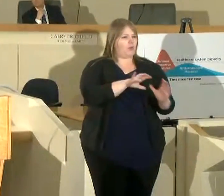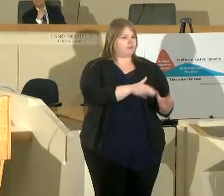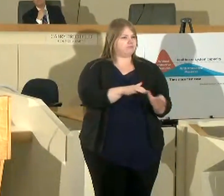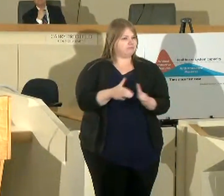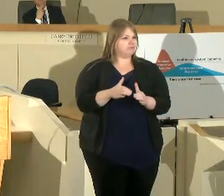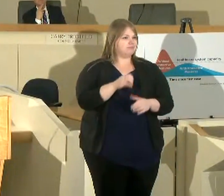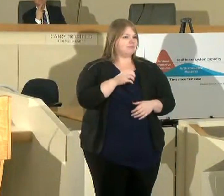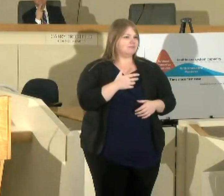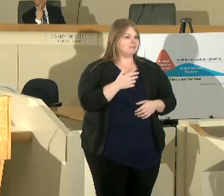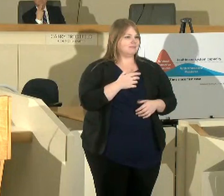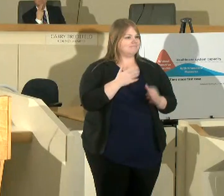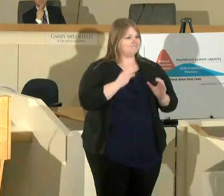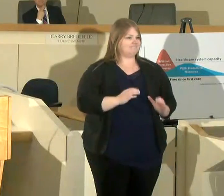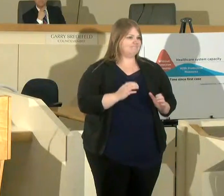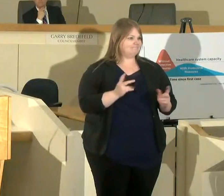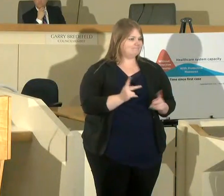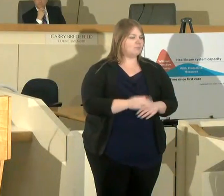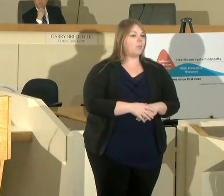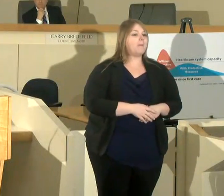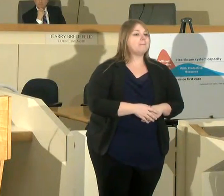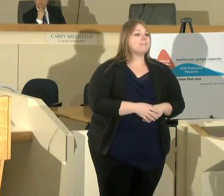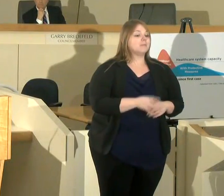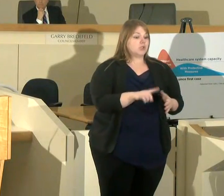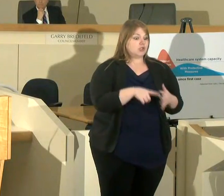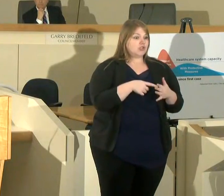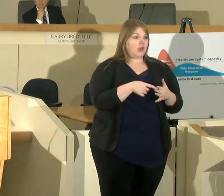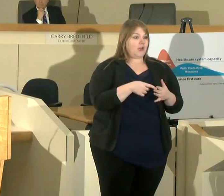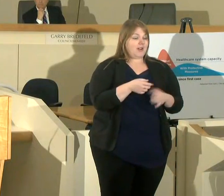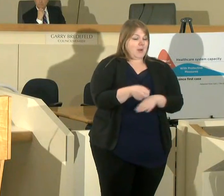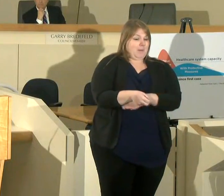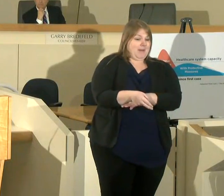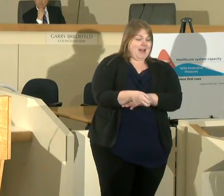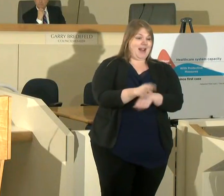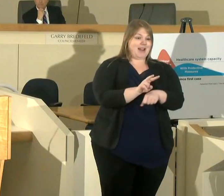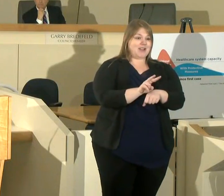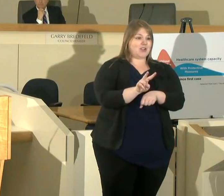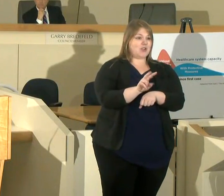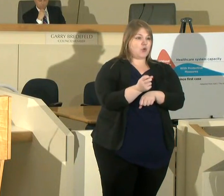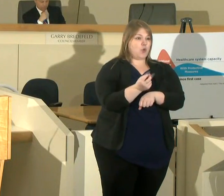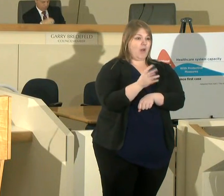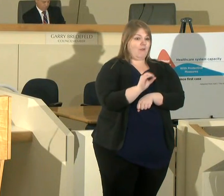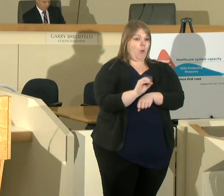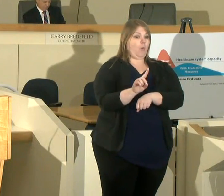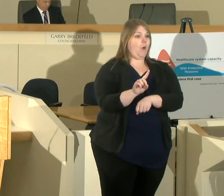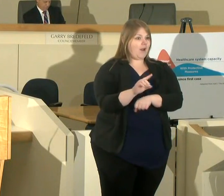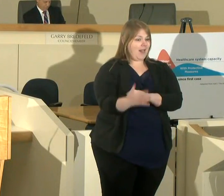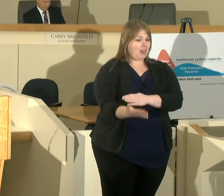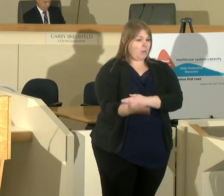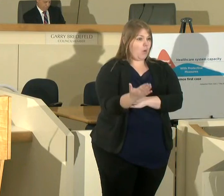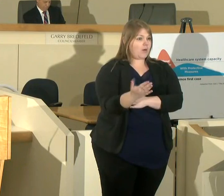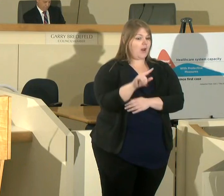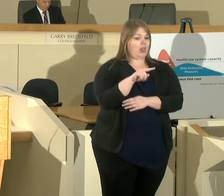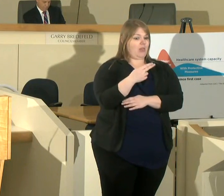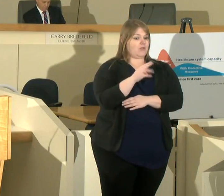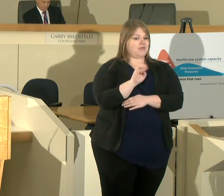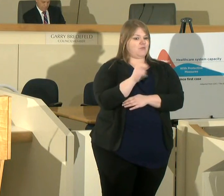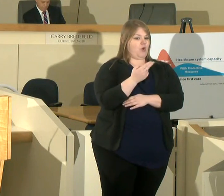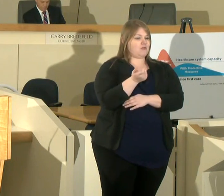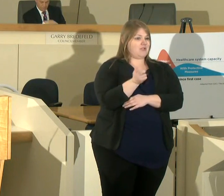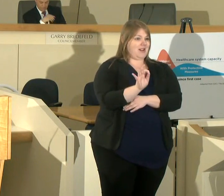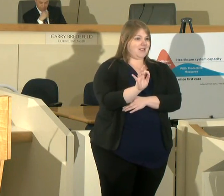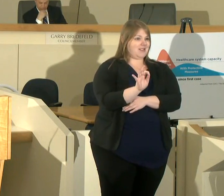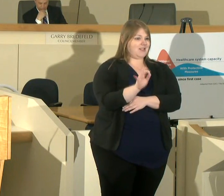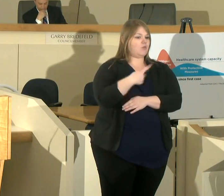therefore effective just after midnight tonight at 1201 a.m. Thursday March 19th